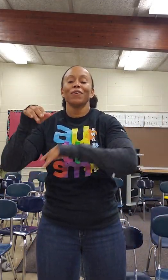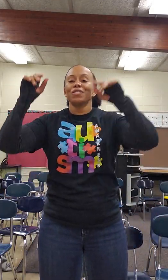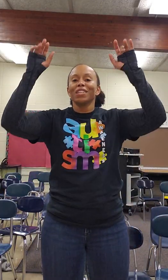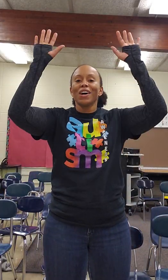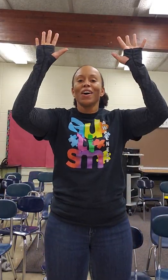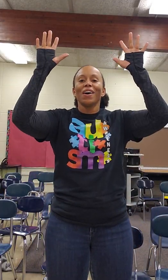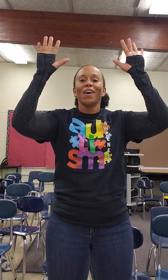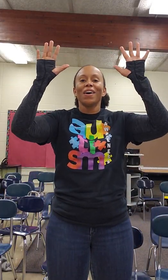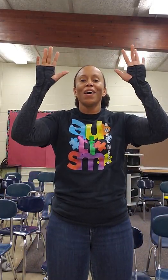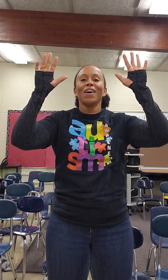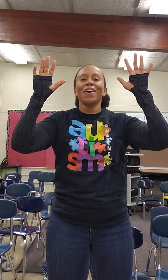snow.